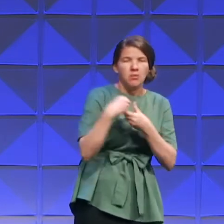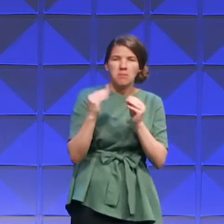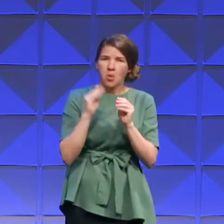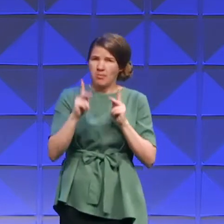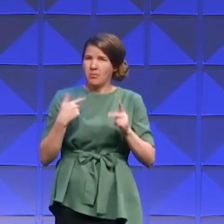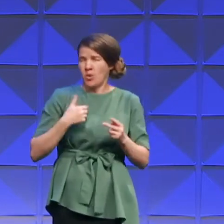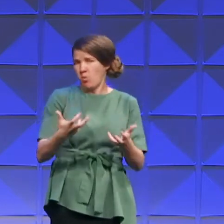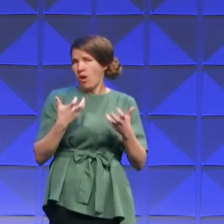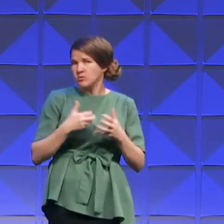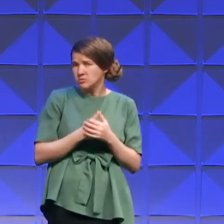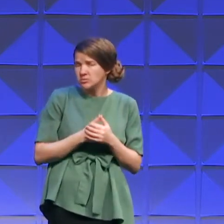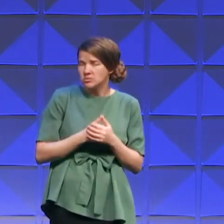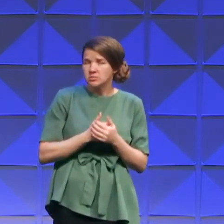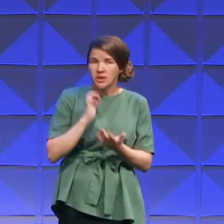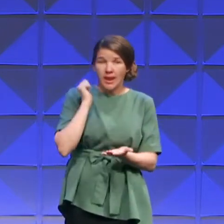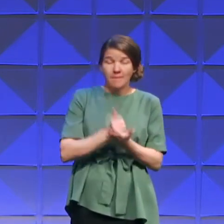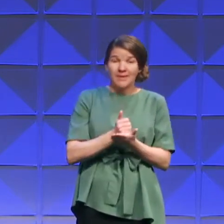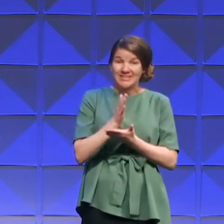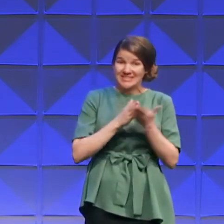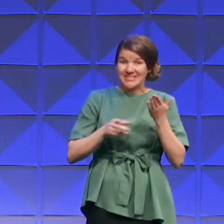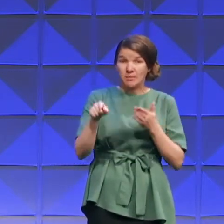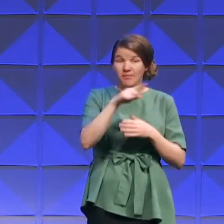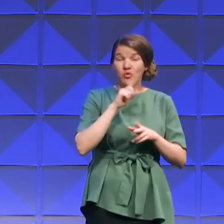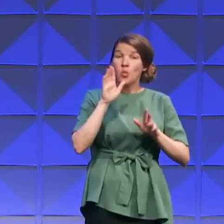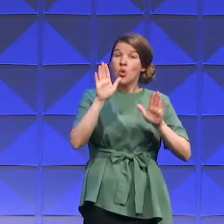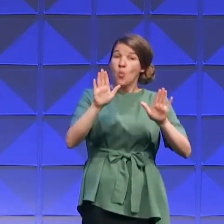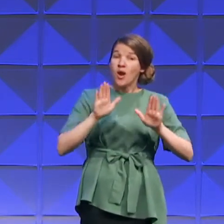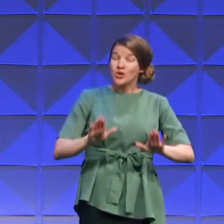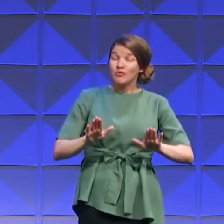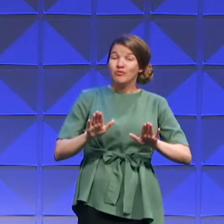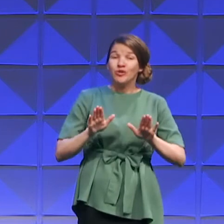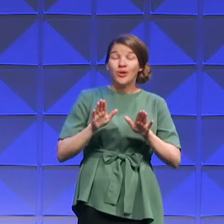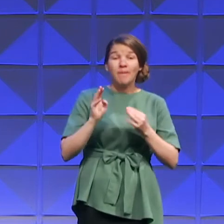Amen. And some of you do a great social media ministry.